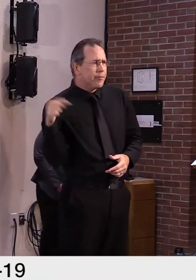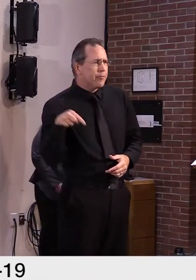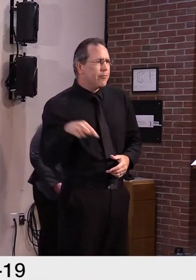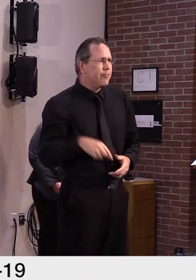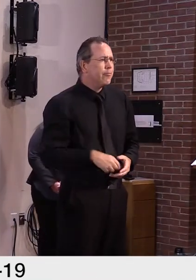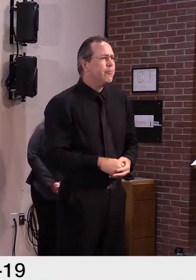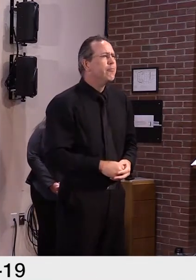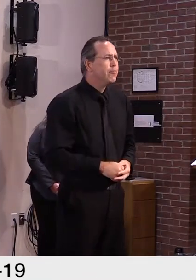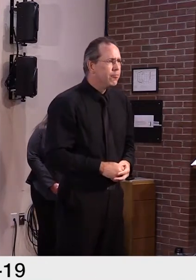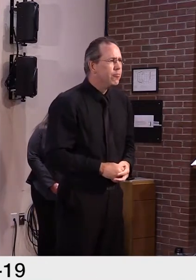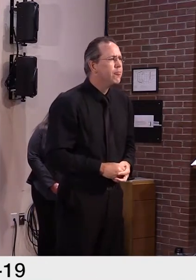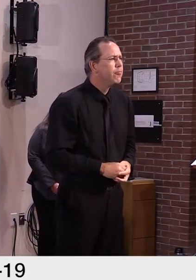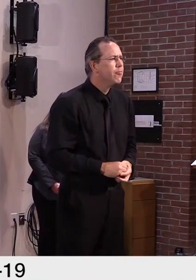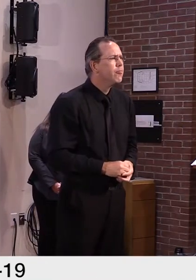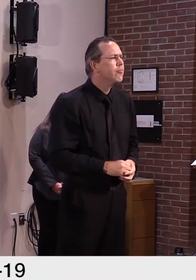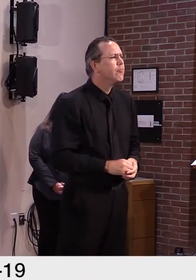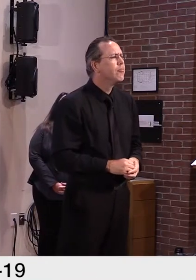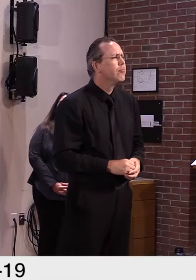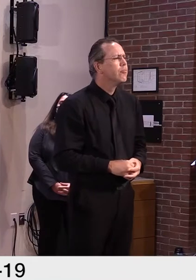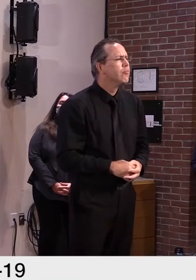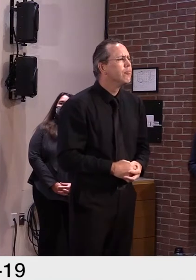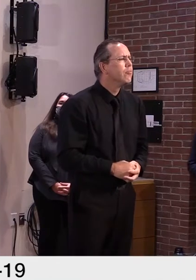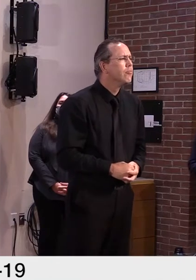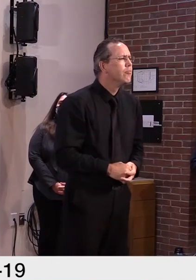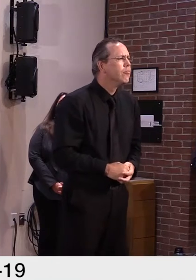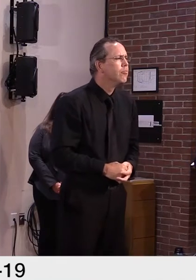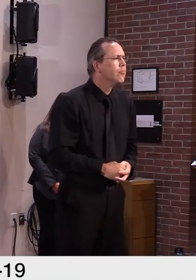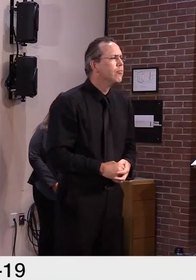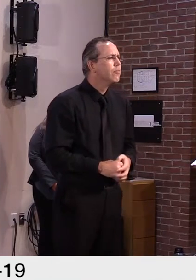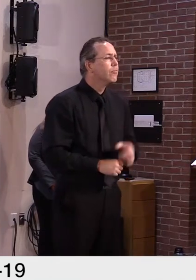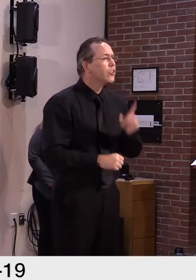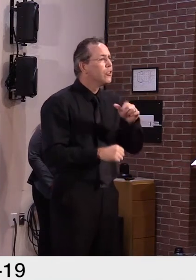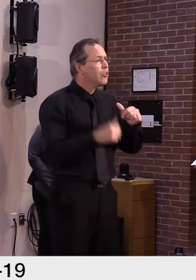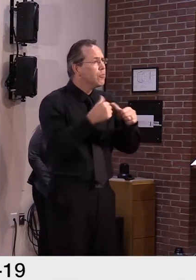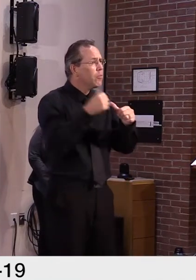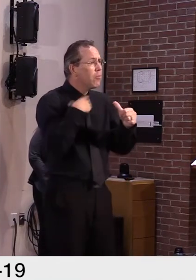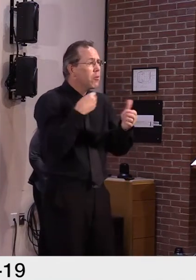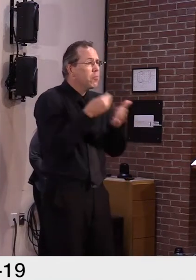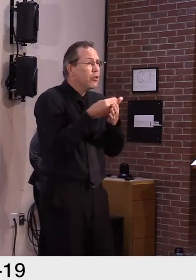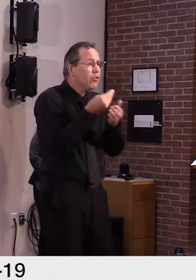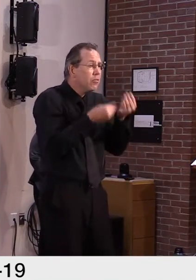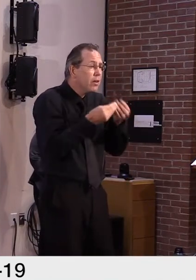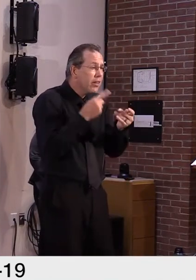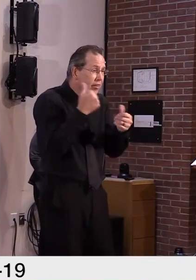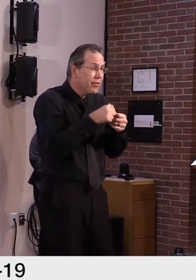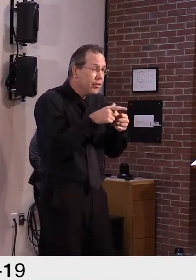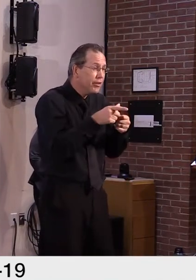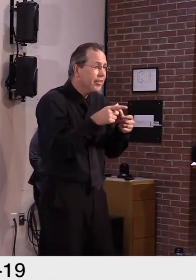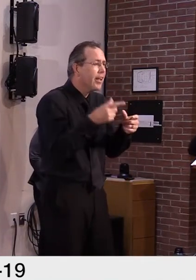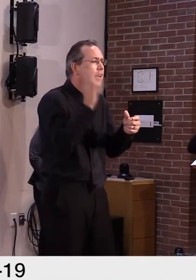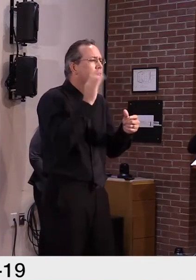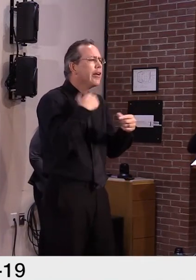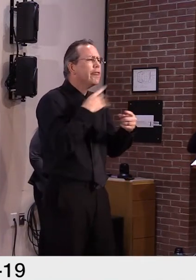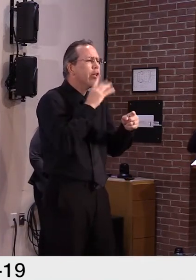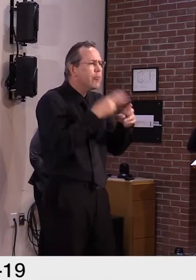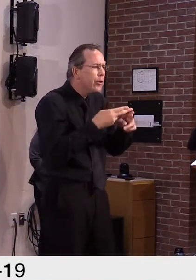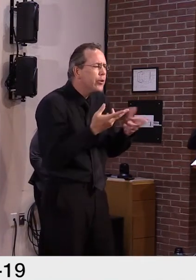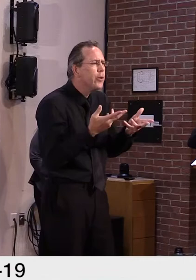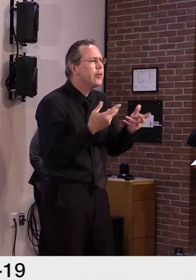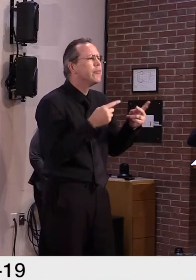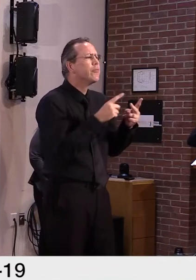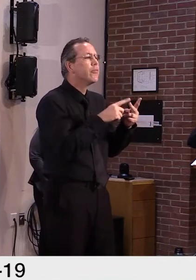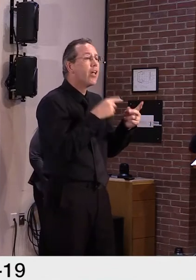recall as well, my budget address and state of the state I talked about, as well as early care and learning, the after school